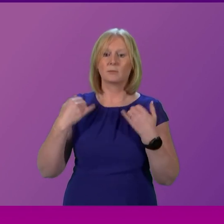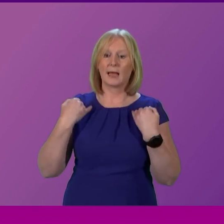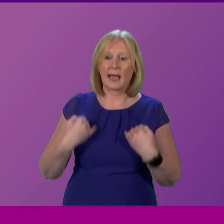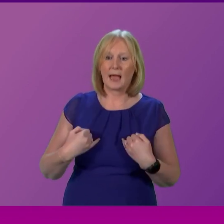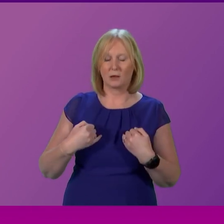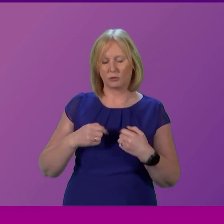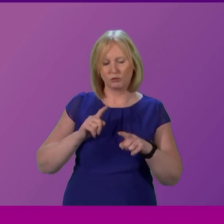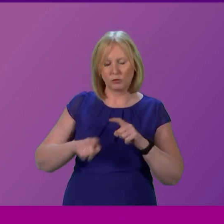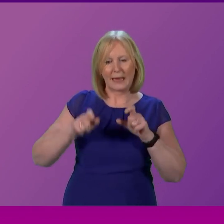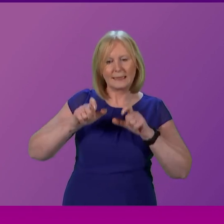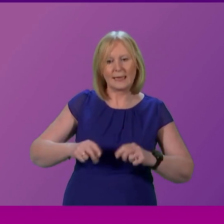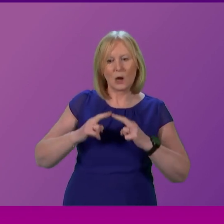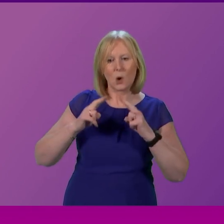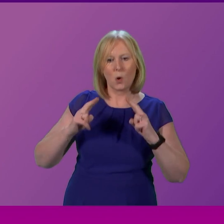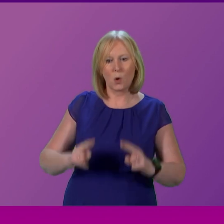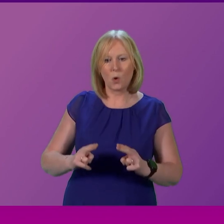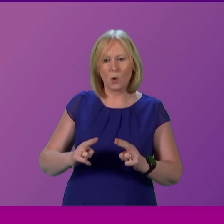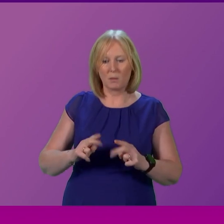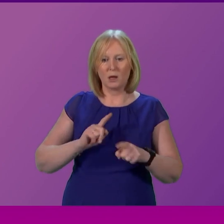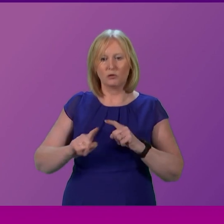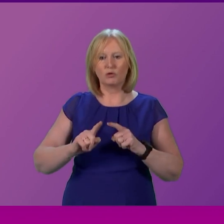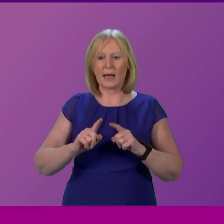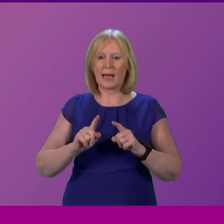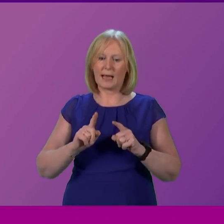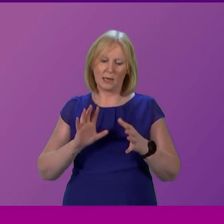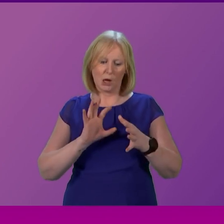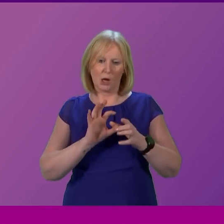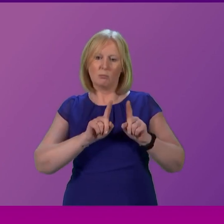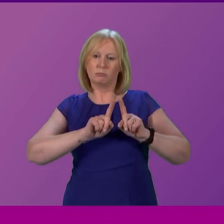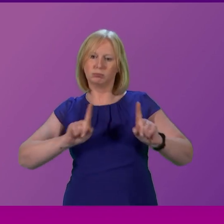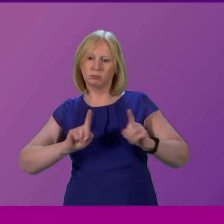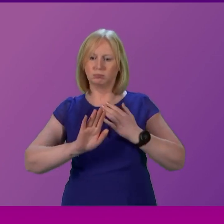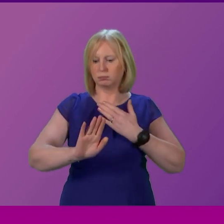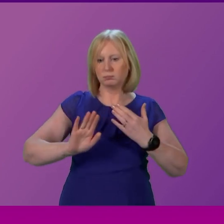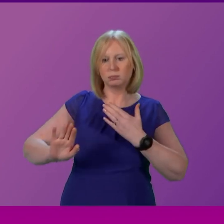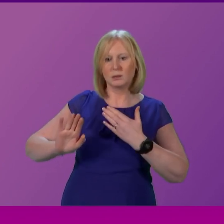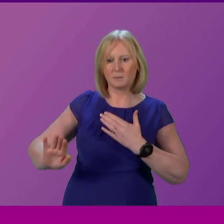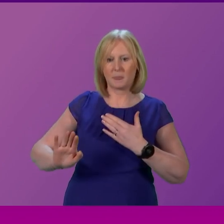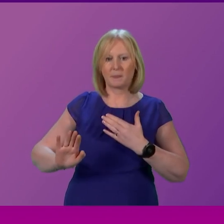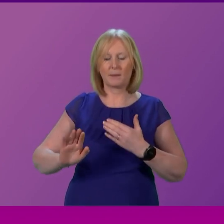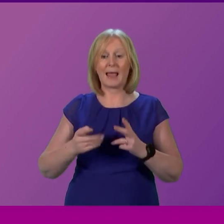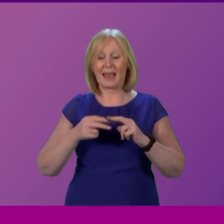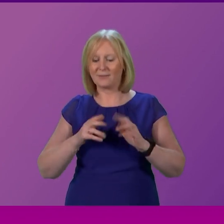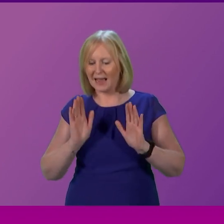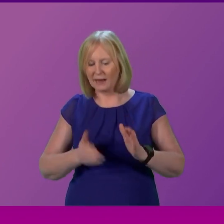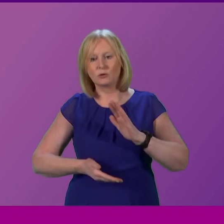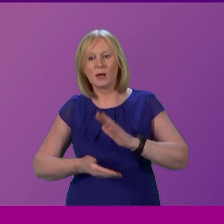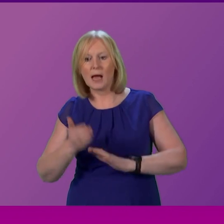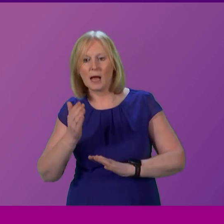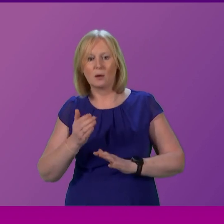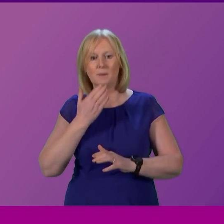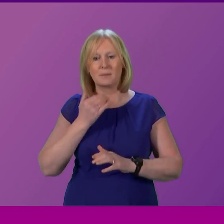to stay home and avoid contact with other people. If you do need to leave home, we strongly recommend that you wear a face covering.